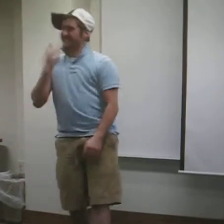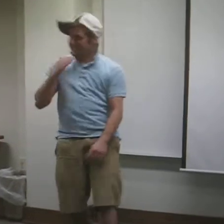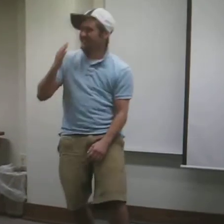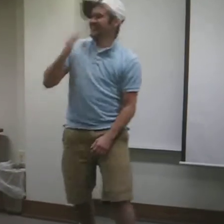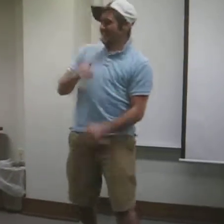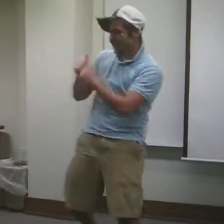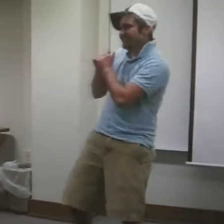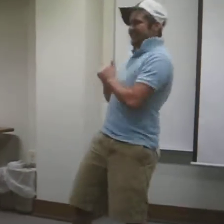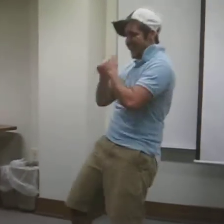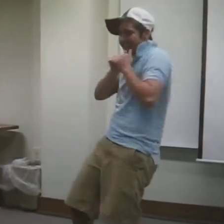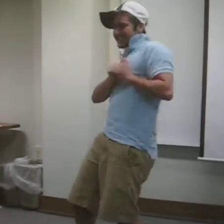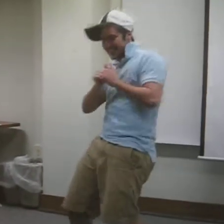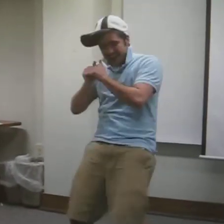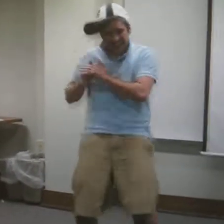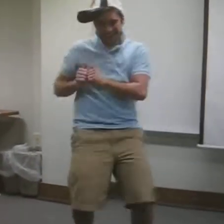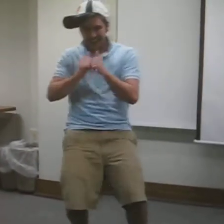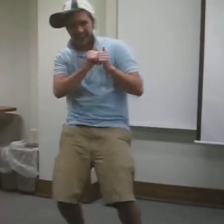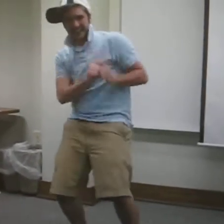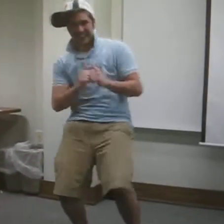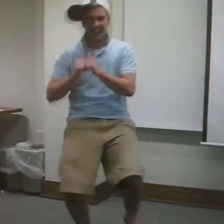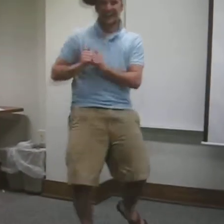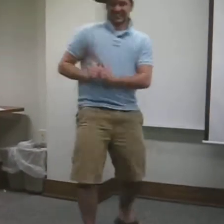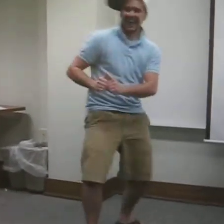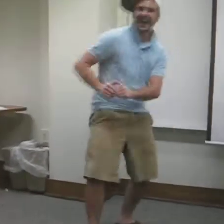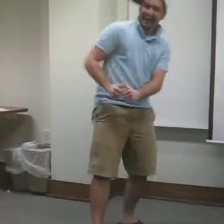I'll be down, down, down, down, down